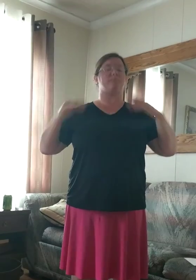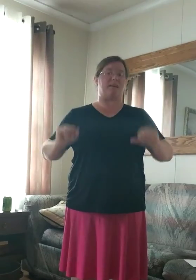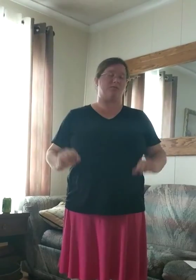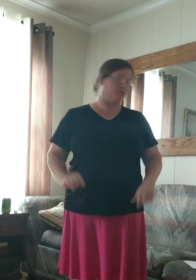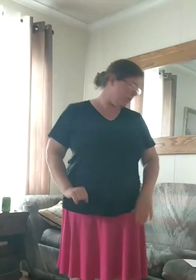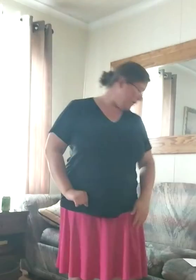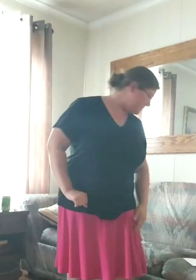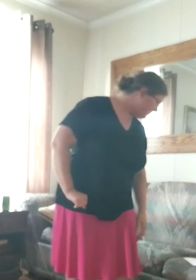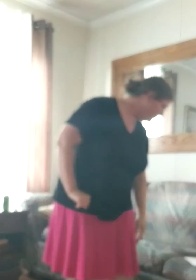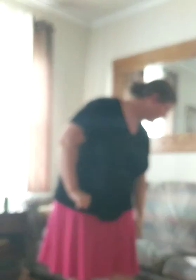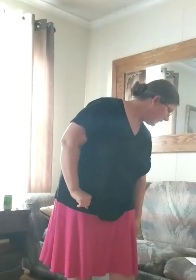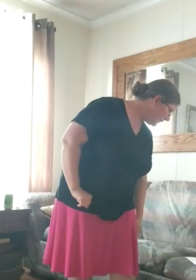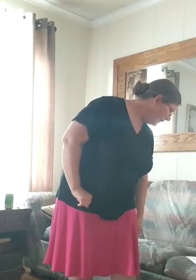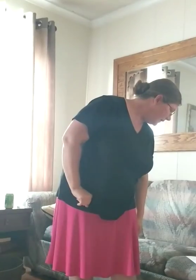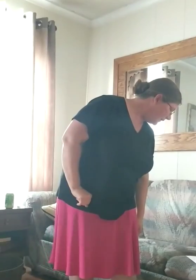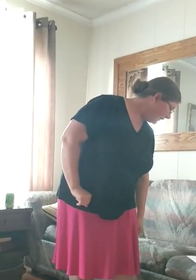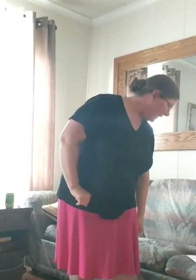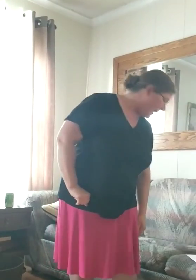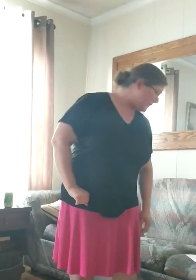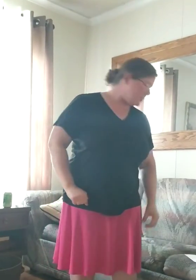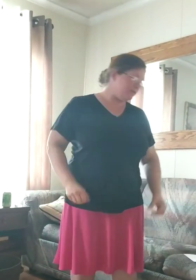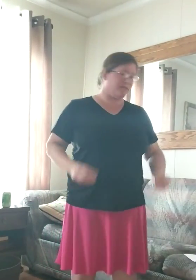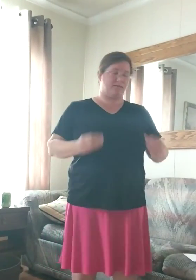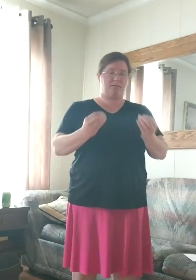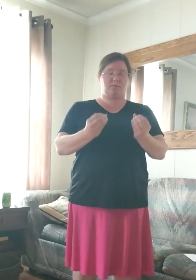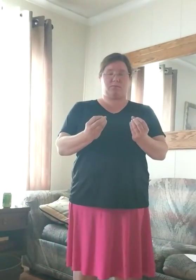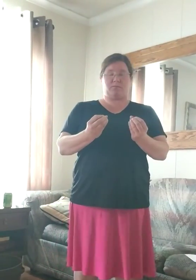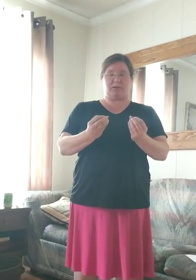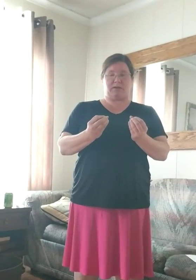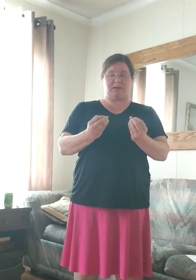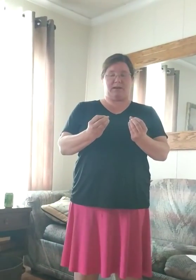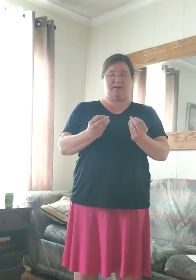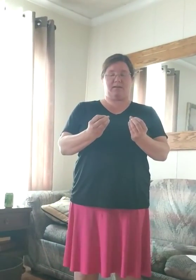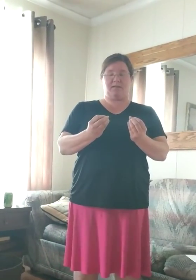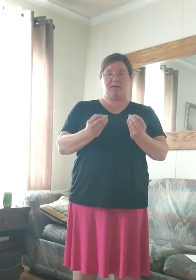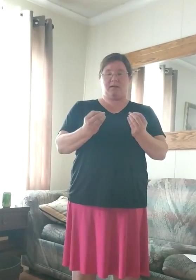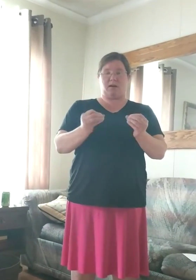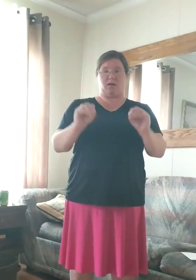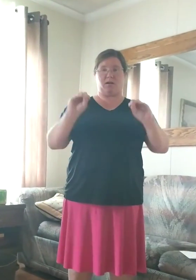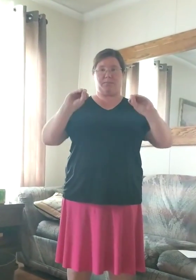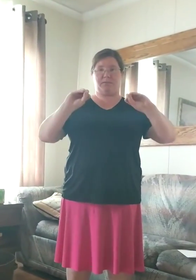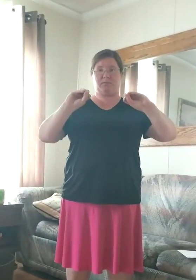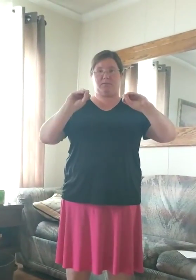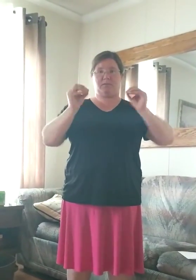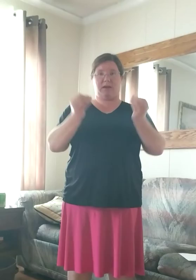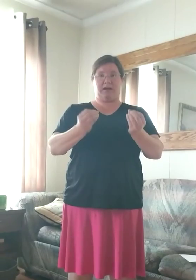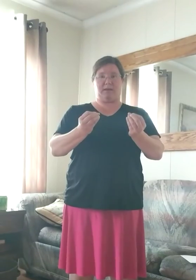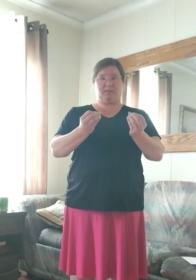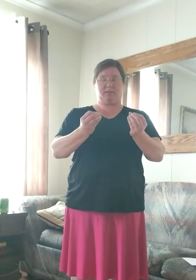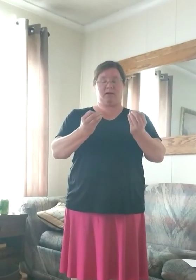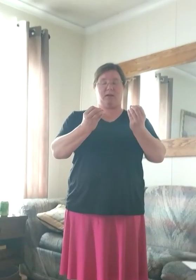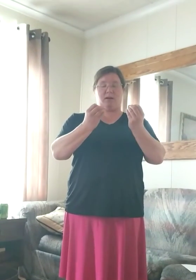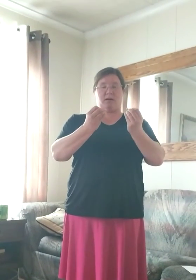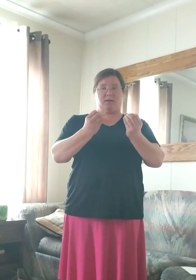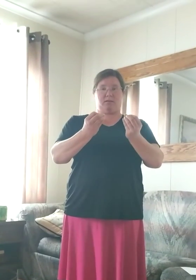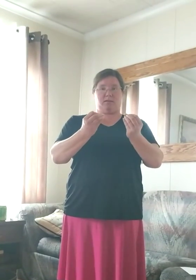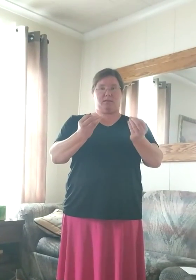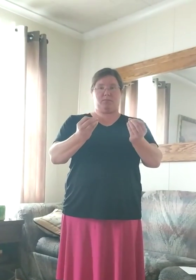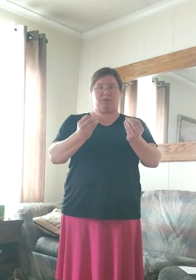That's joy. Joy, ashes, we're going to take our cupped hands, put them